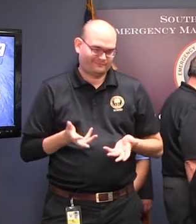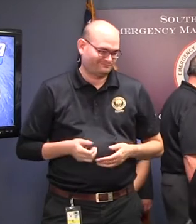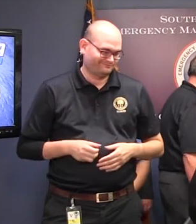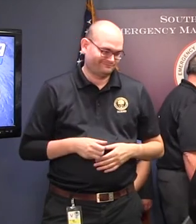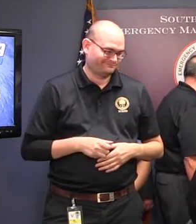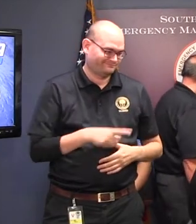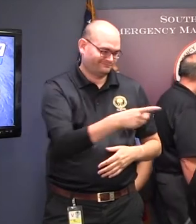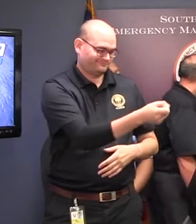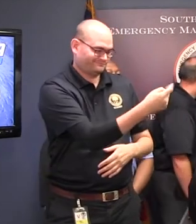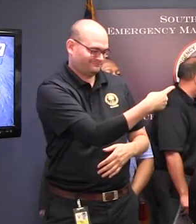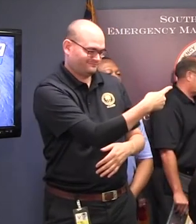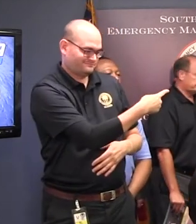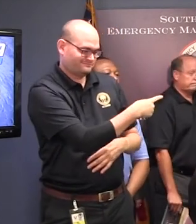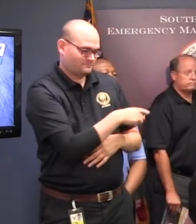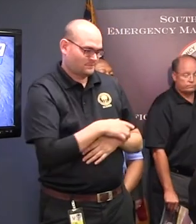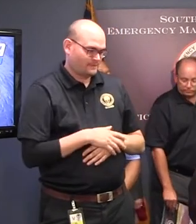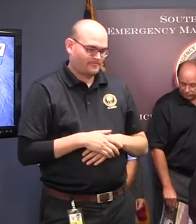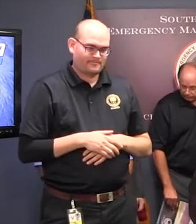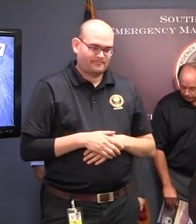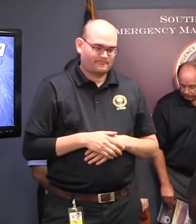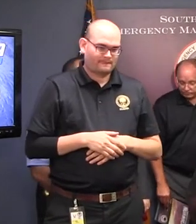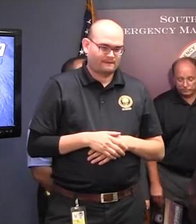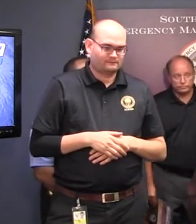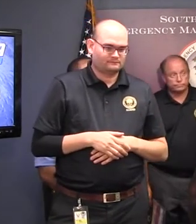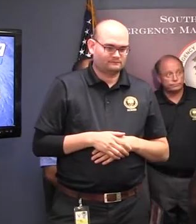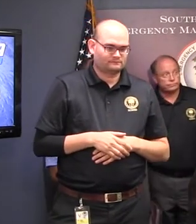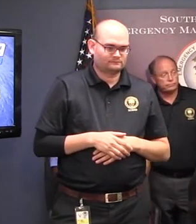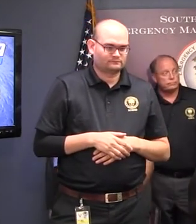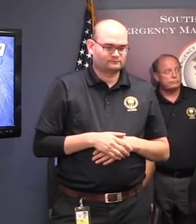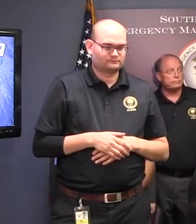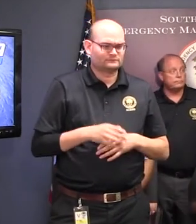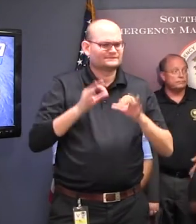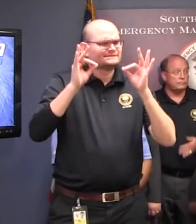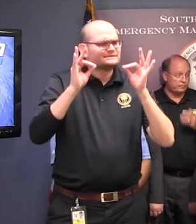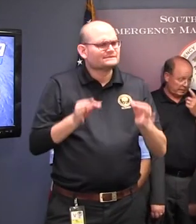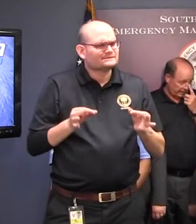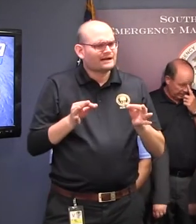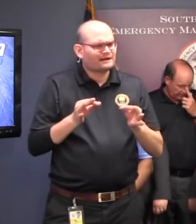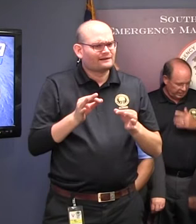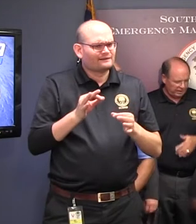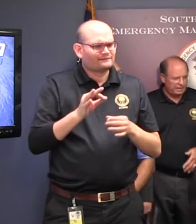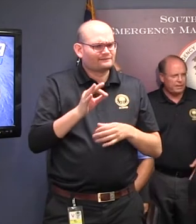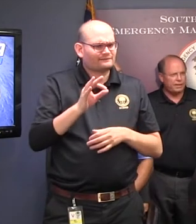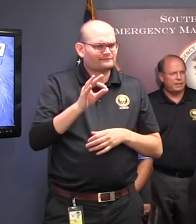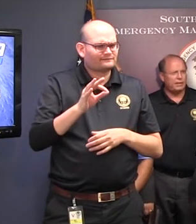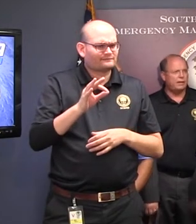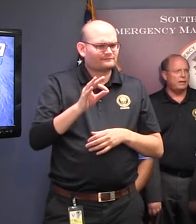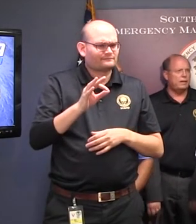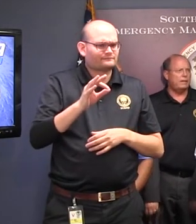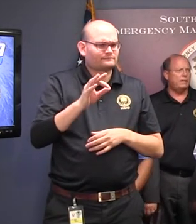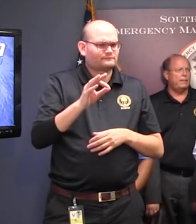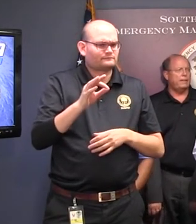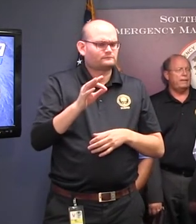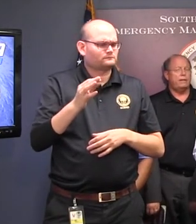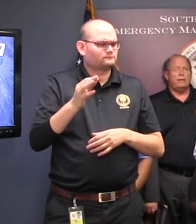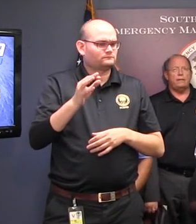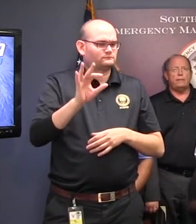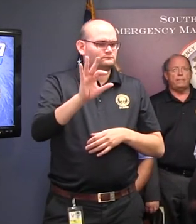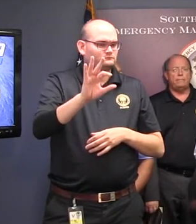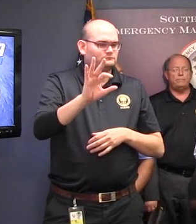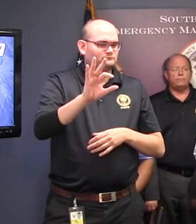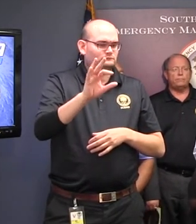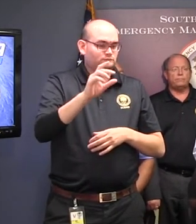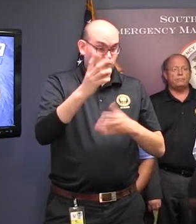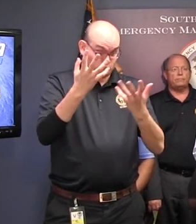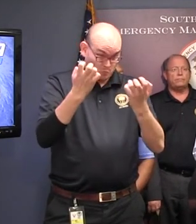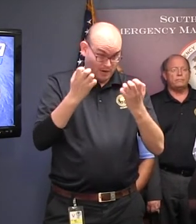Governor, tell us about what you're weighing personally in terms of to evacuate or not to evacuate. How does traffic from the other states